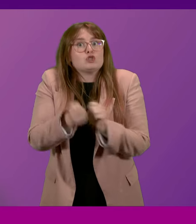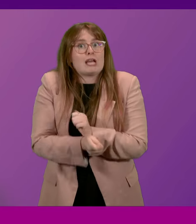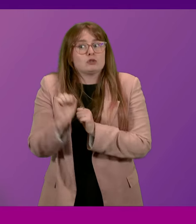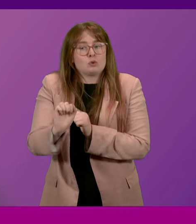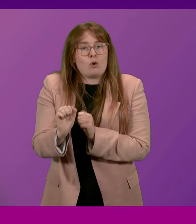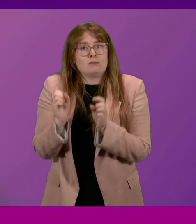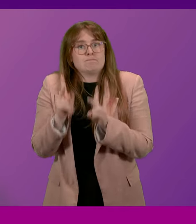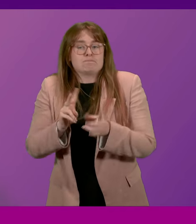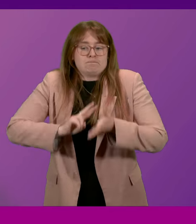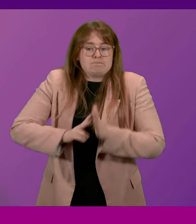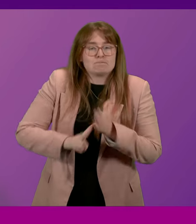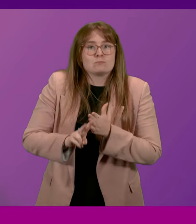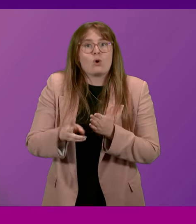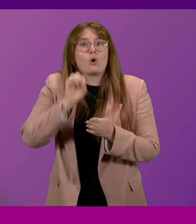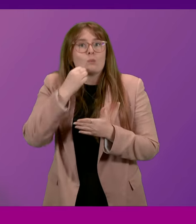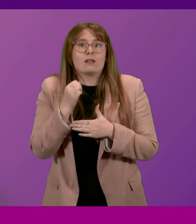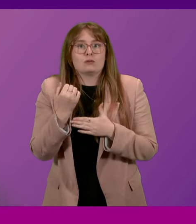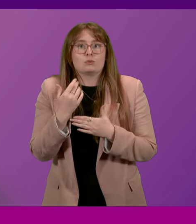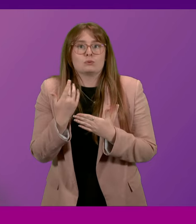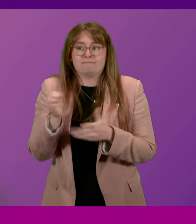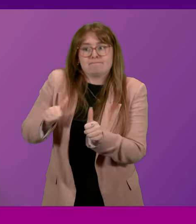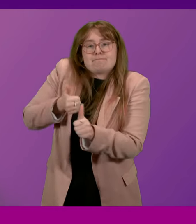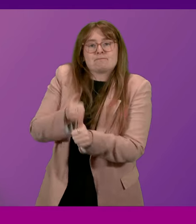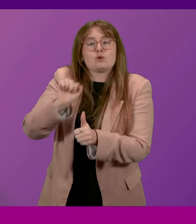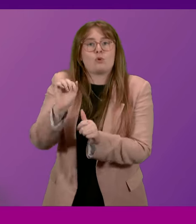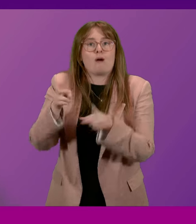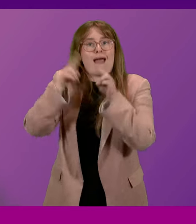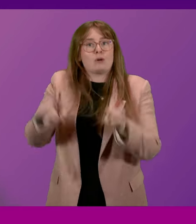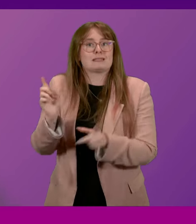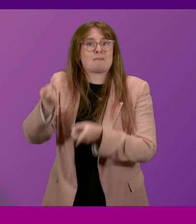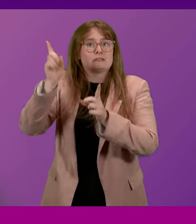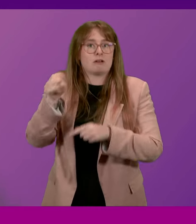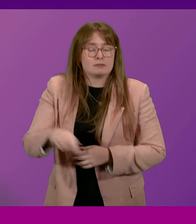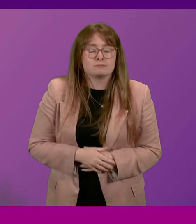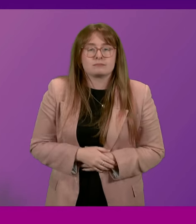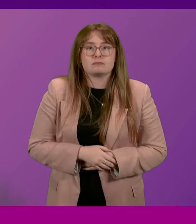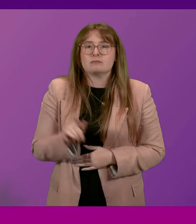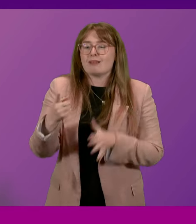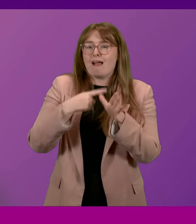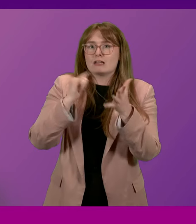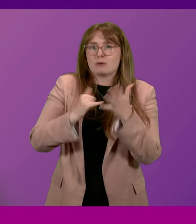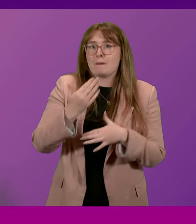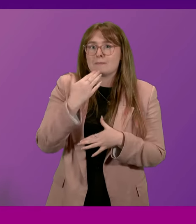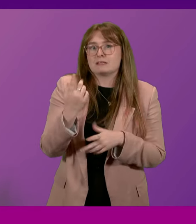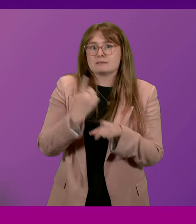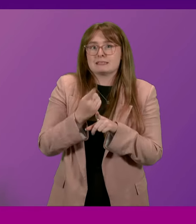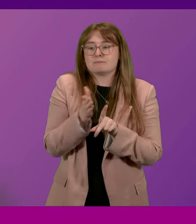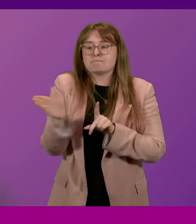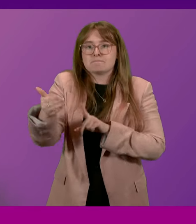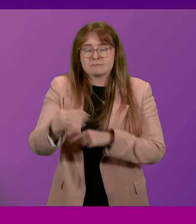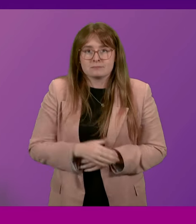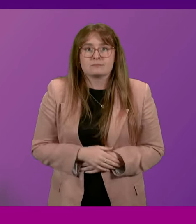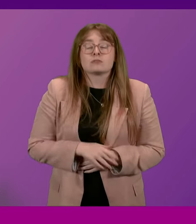or will you back your out-of-touch housing minister? First Minister, I would be grateful, Mr Sarwar, if you could speak through the chair. First Minister.